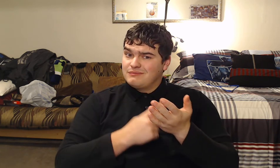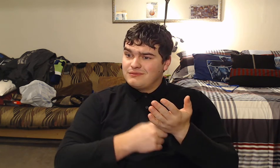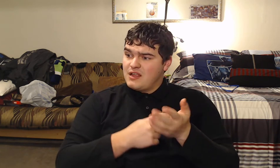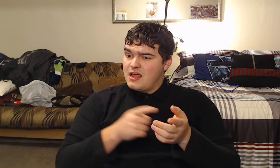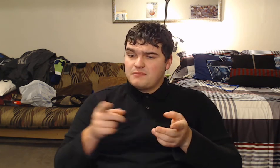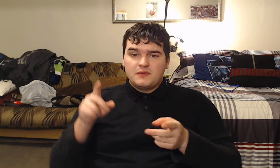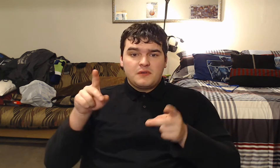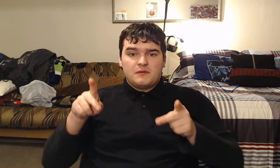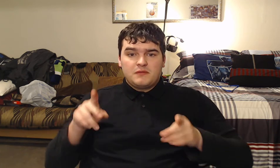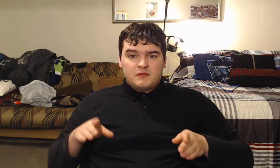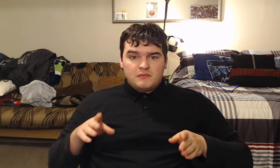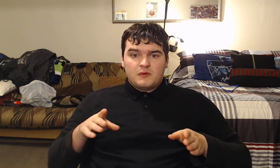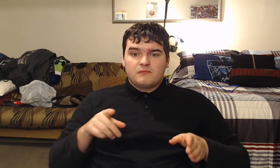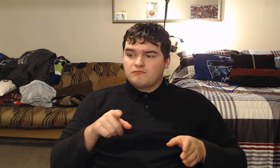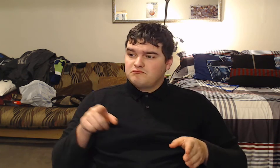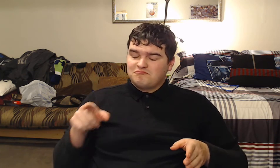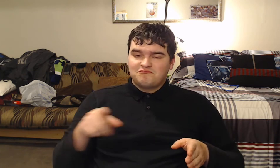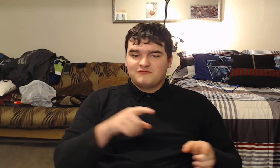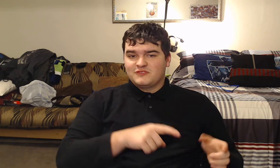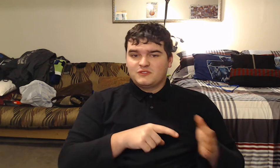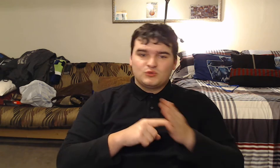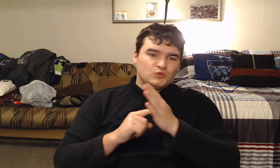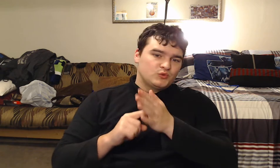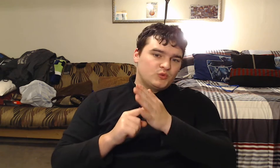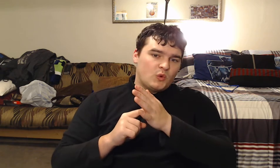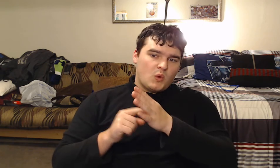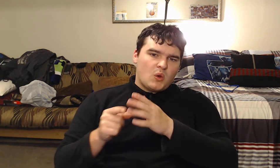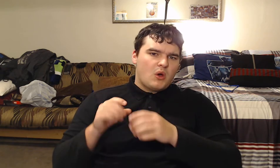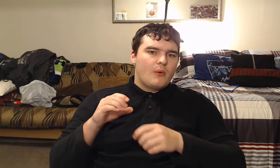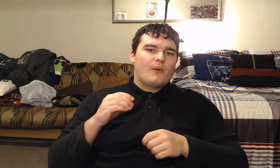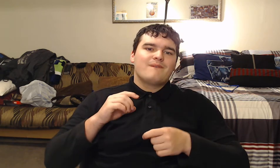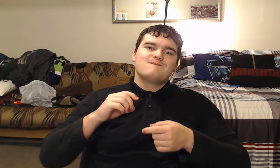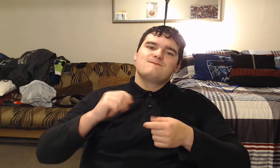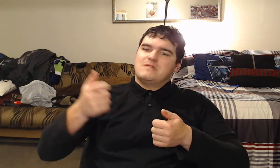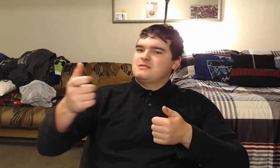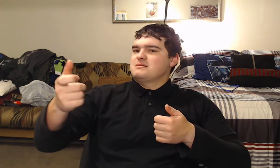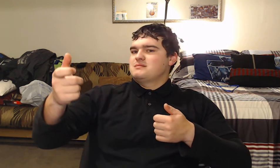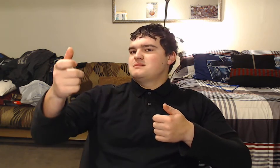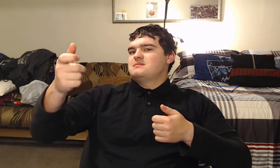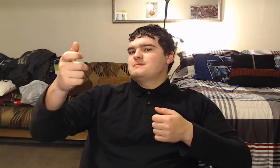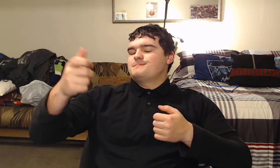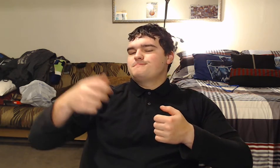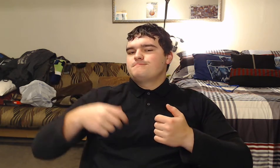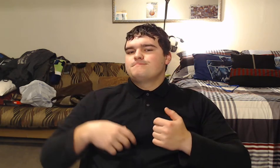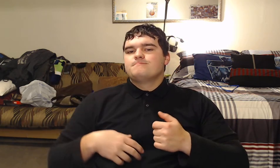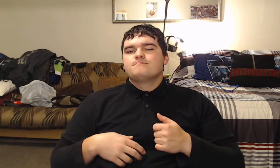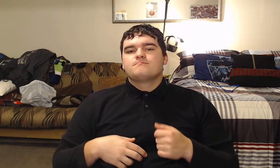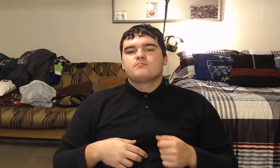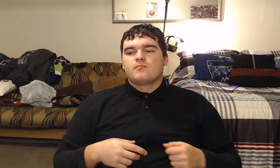Usually, these people never had cancer in the first place.